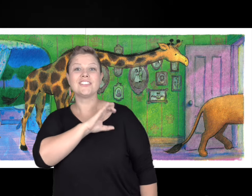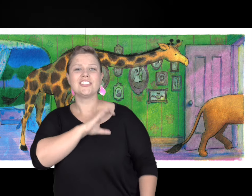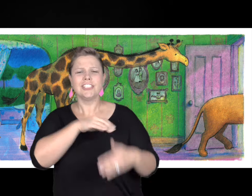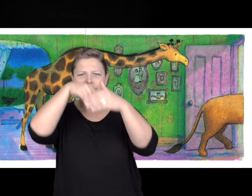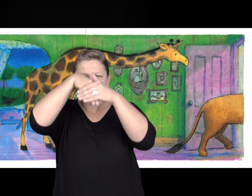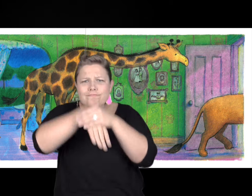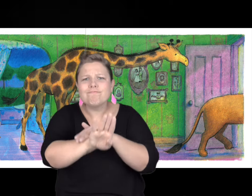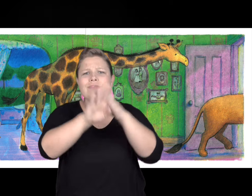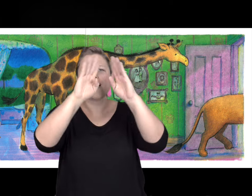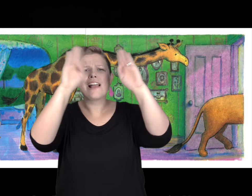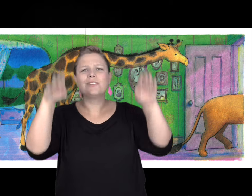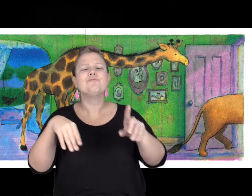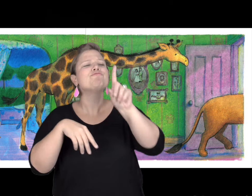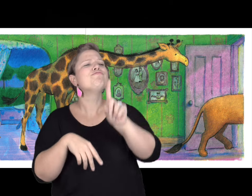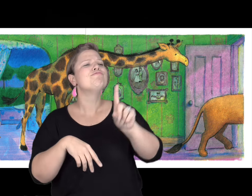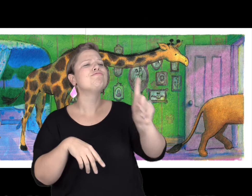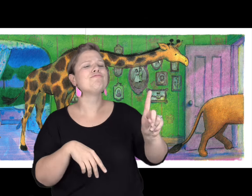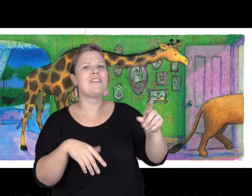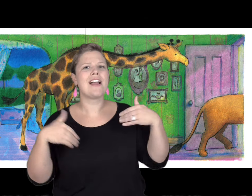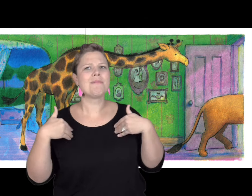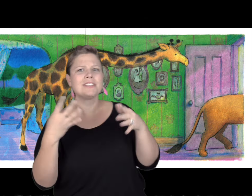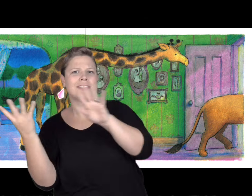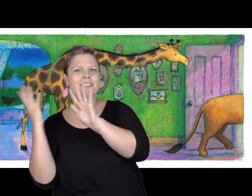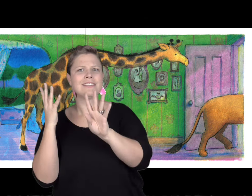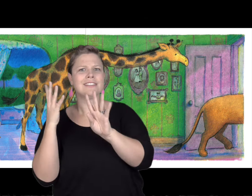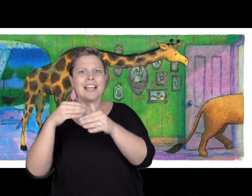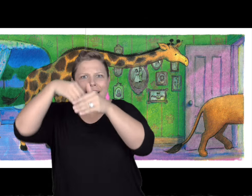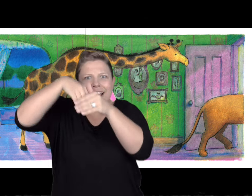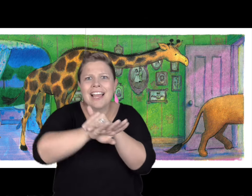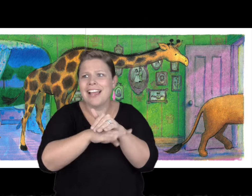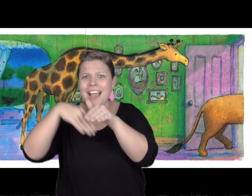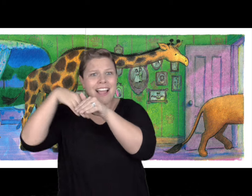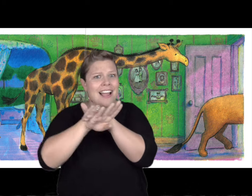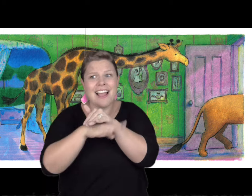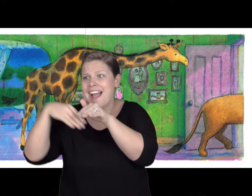and all the zoo all the animals came into the zoo keepers house